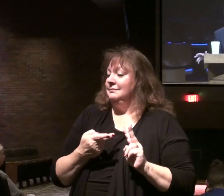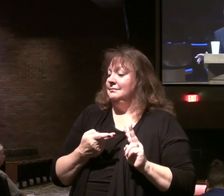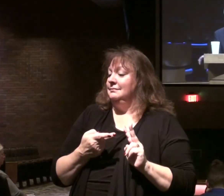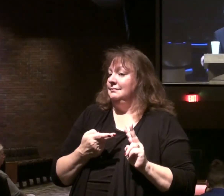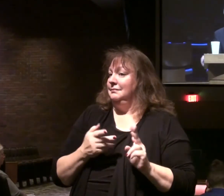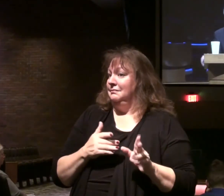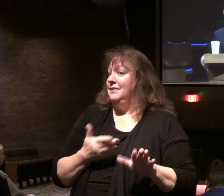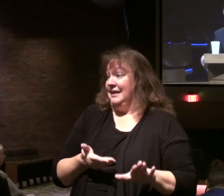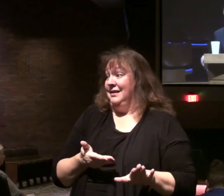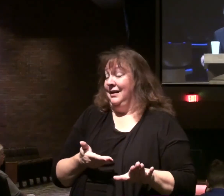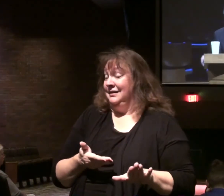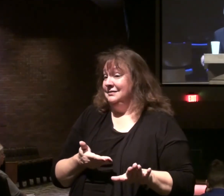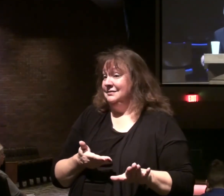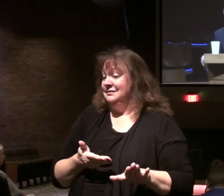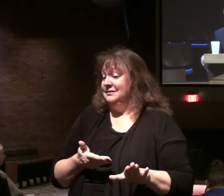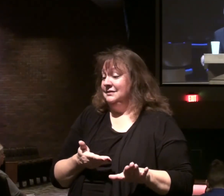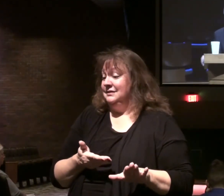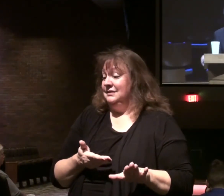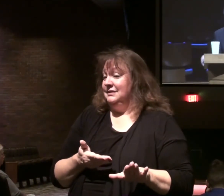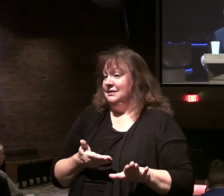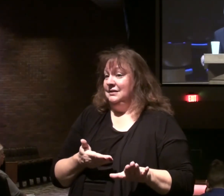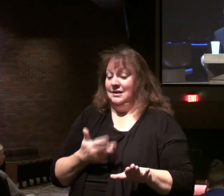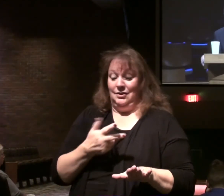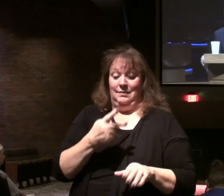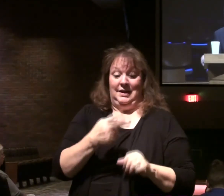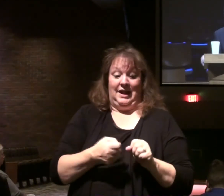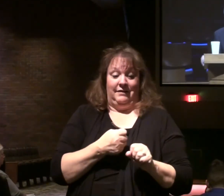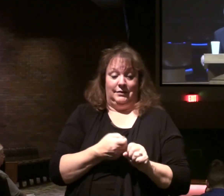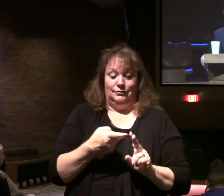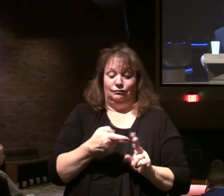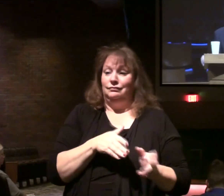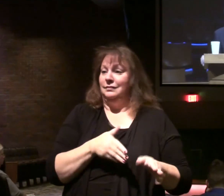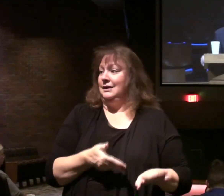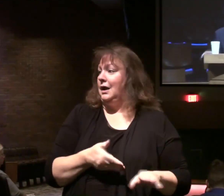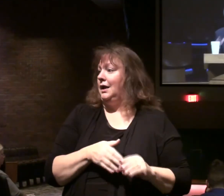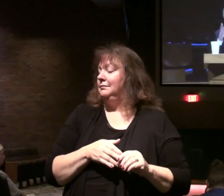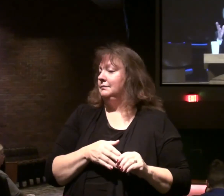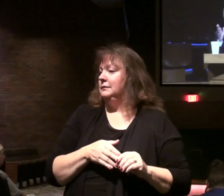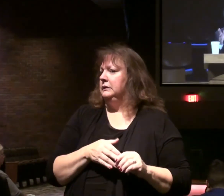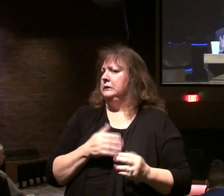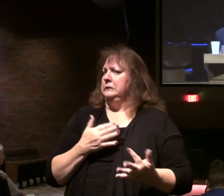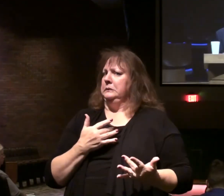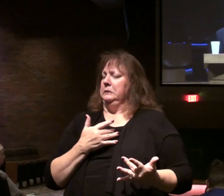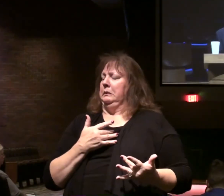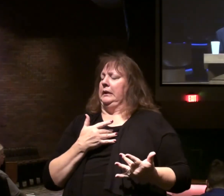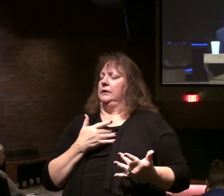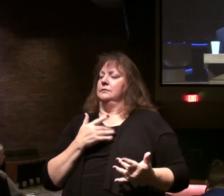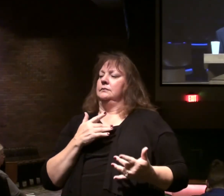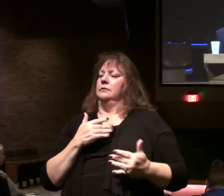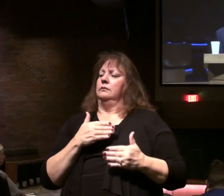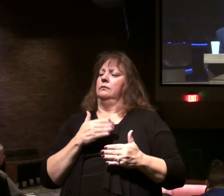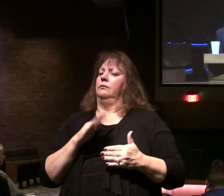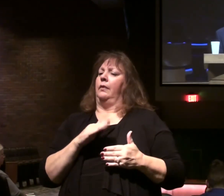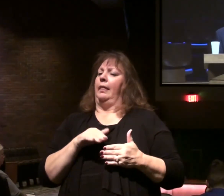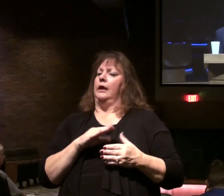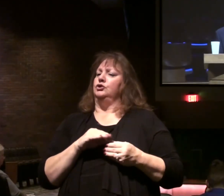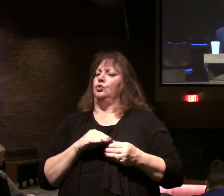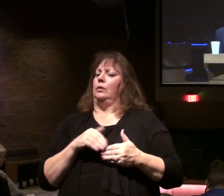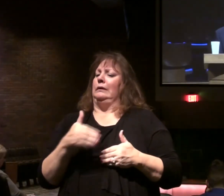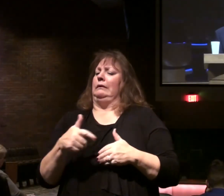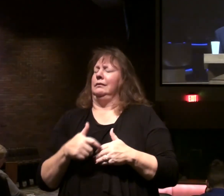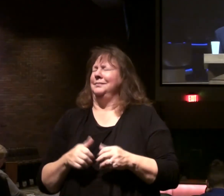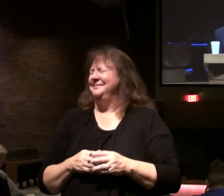Everything. Because after three and a half years. They're going to die. So we have to wait for that. Until next time.